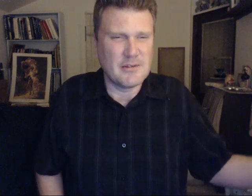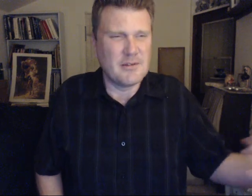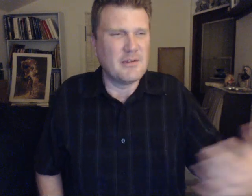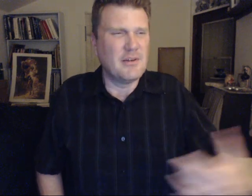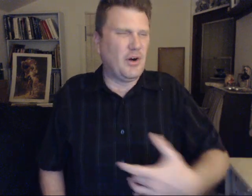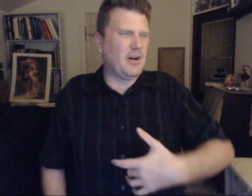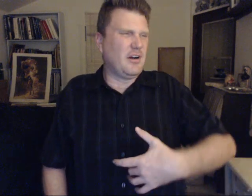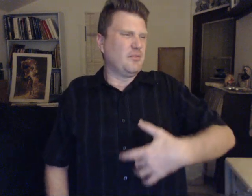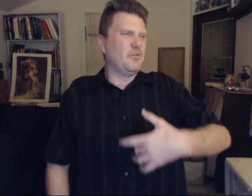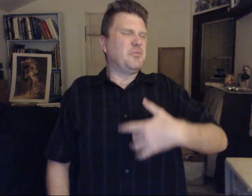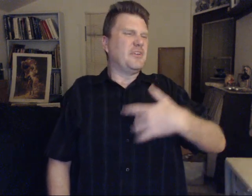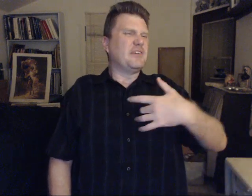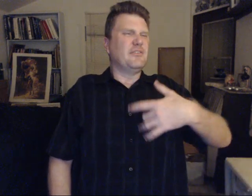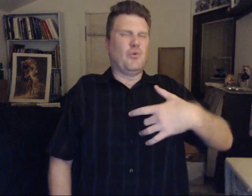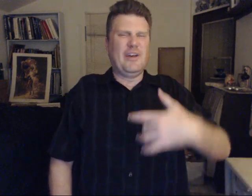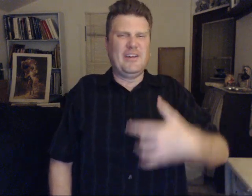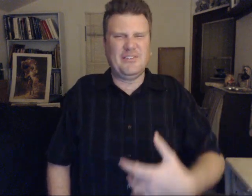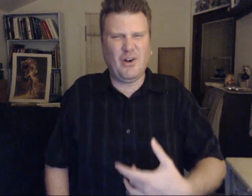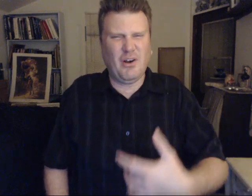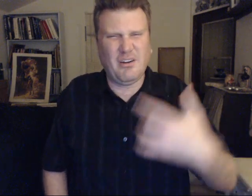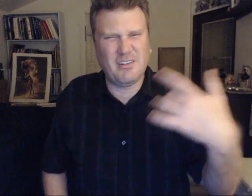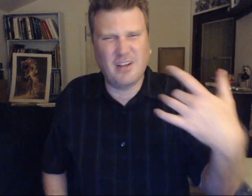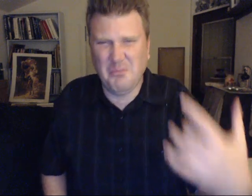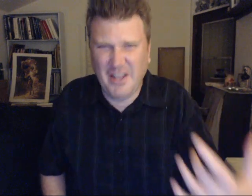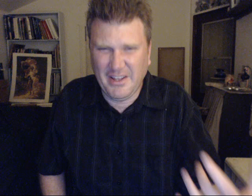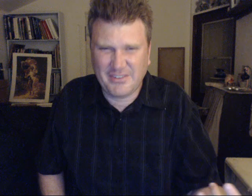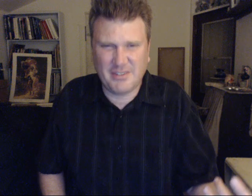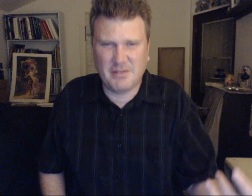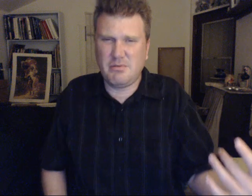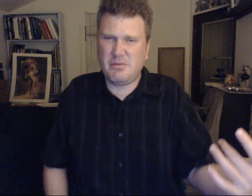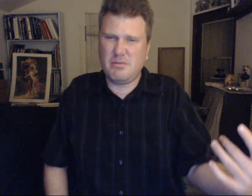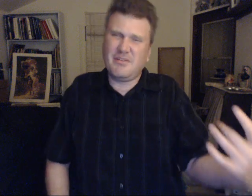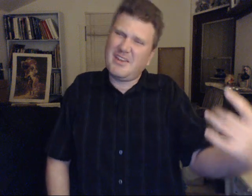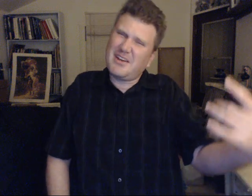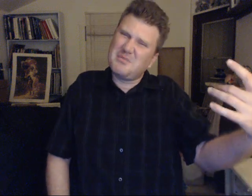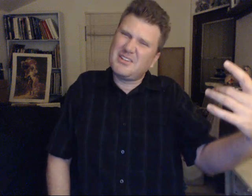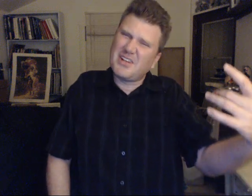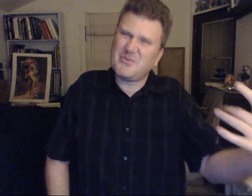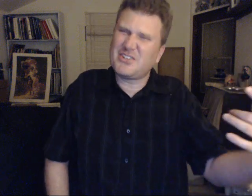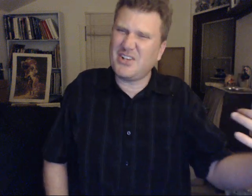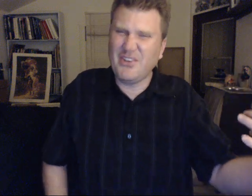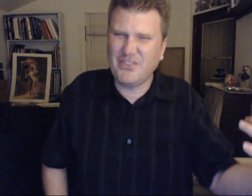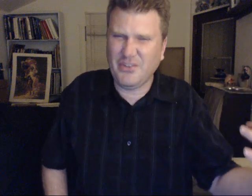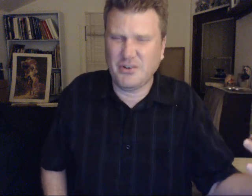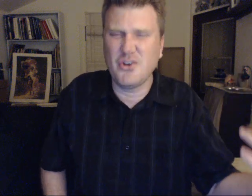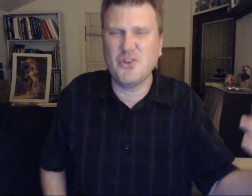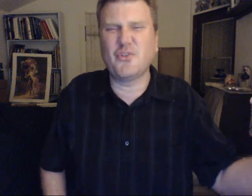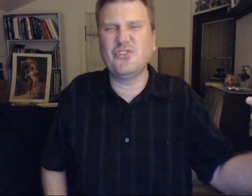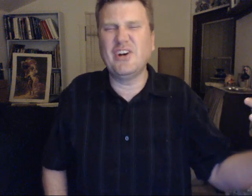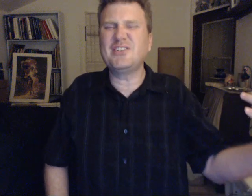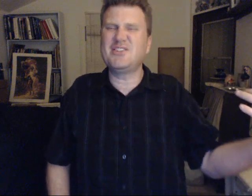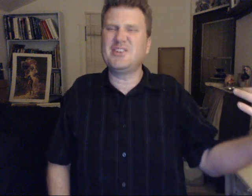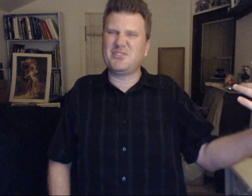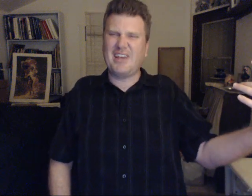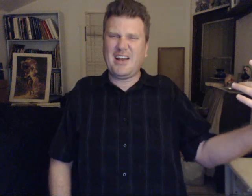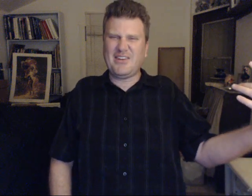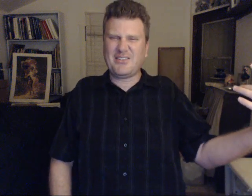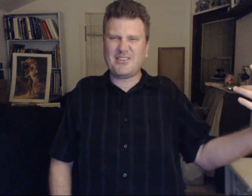Your reproductive ways are a mess. They can be done much easier. Your relationship status...